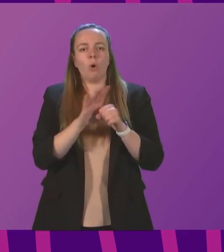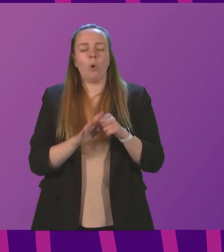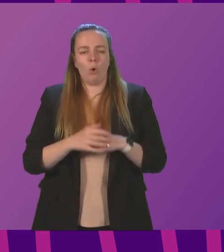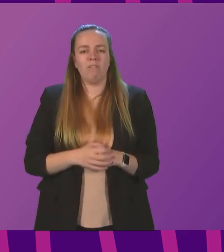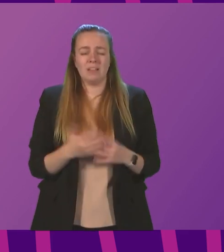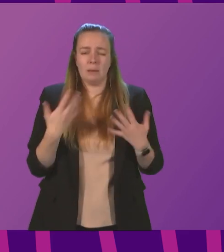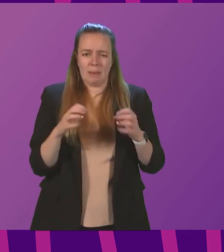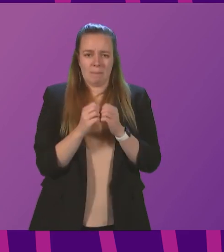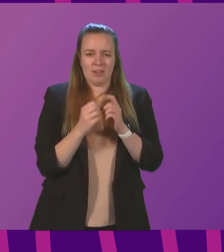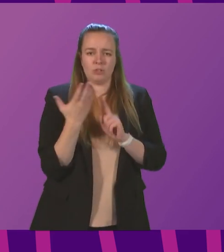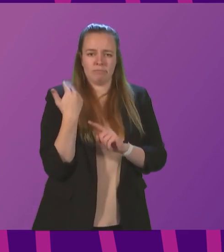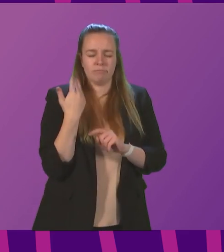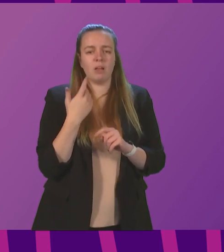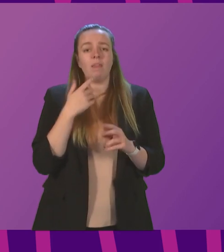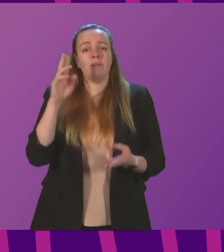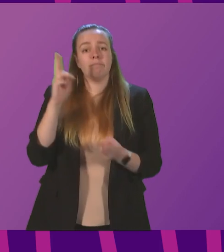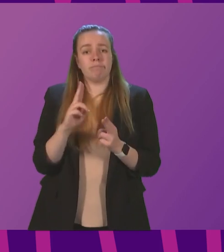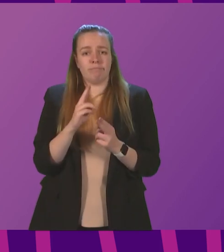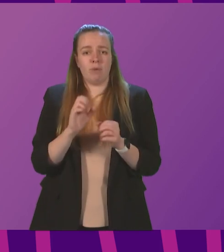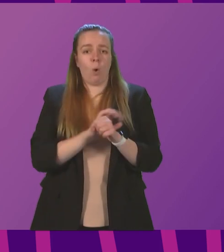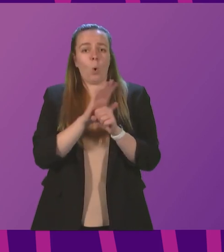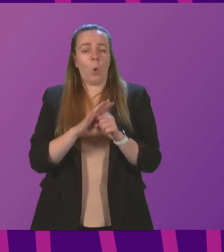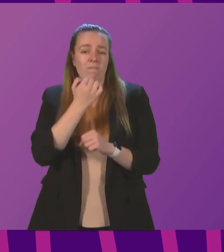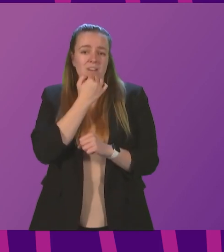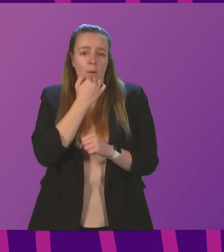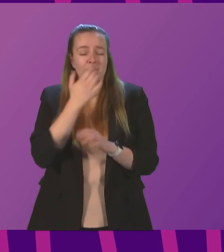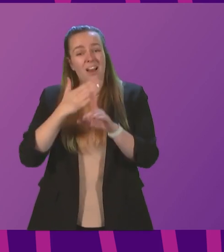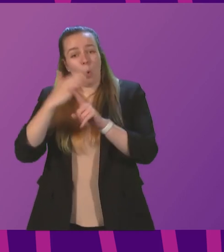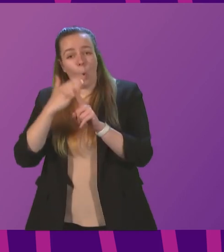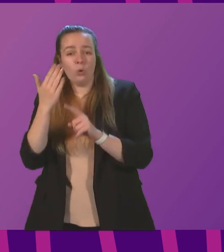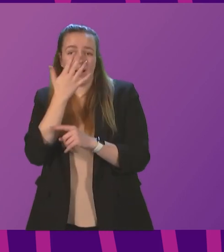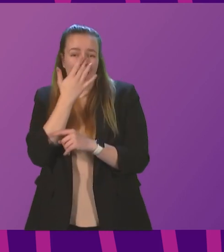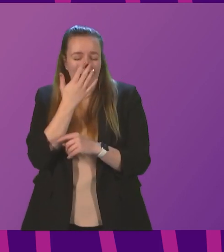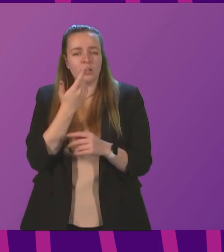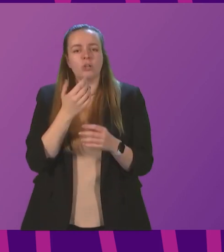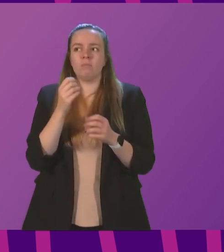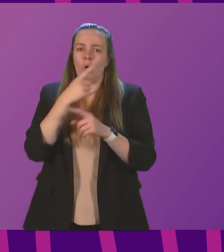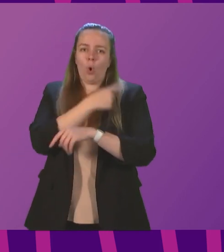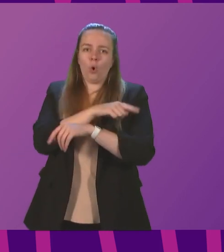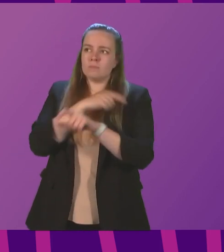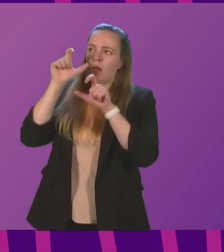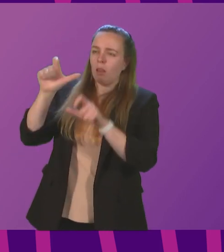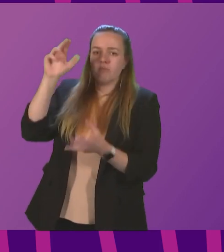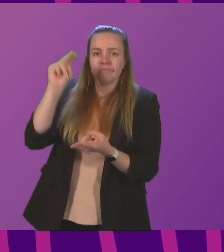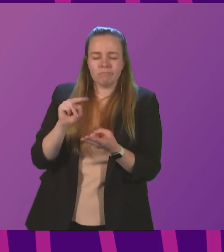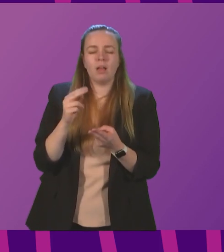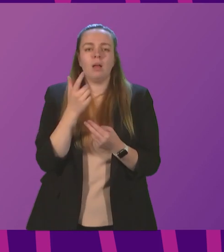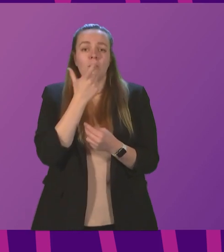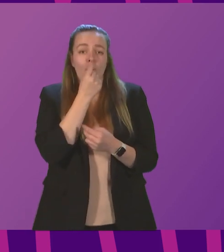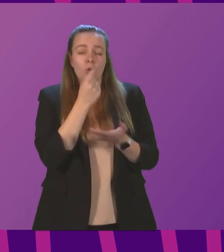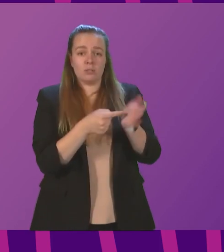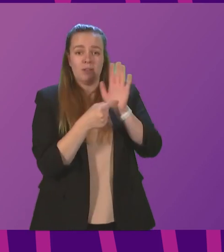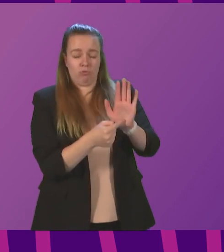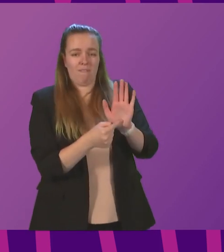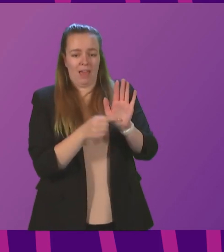mentioned a moment ago that the decline in COVID rates in older age groups and the fallen hospital admissions may well reflect the impact